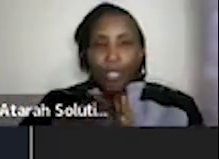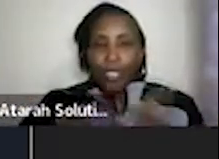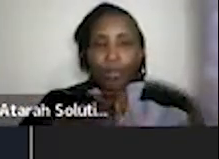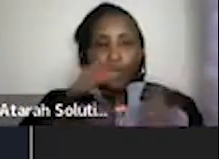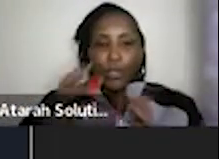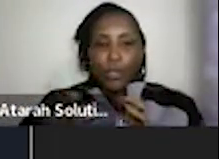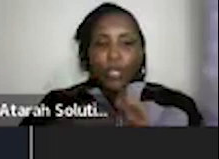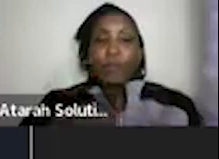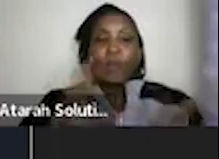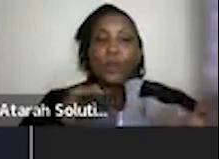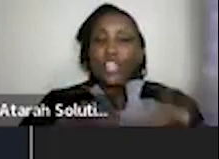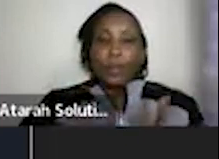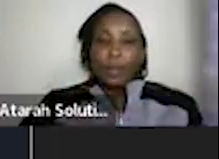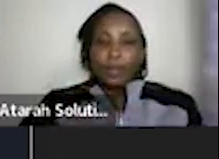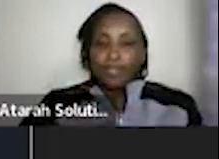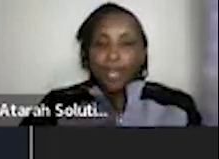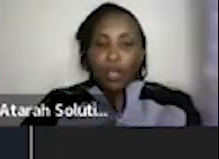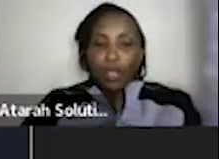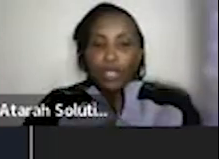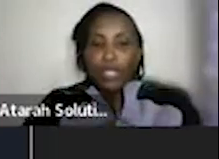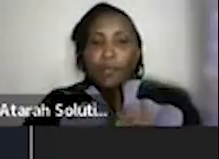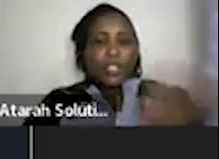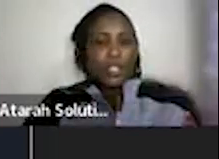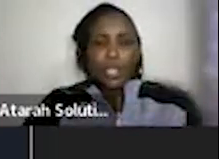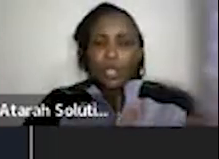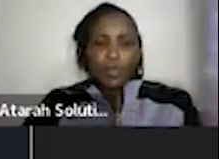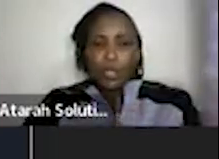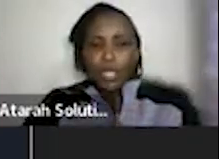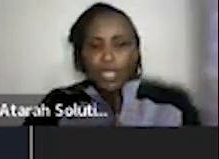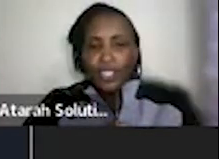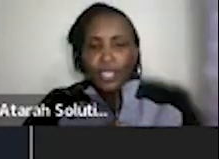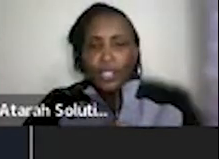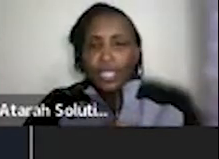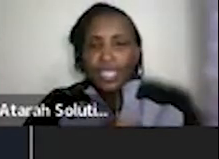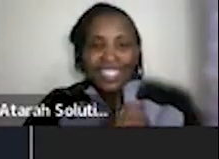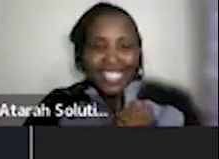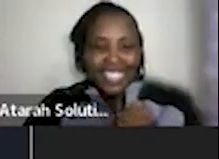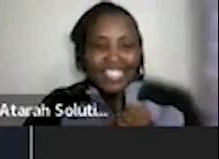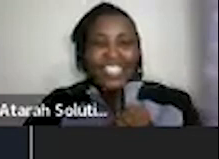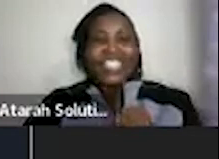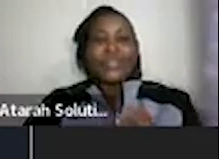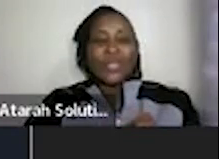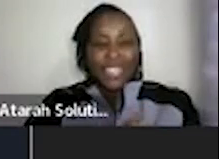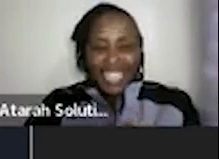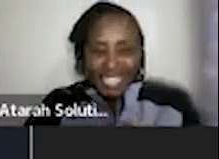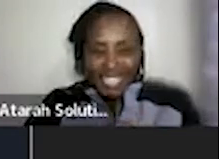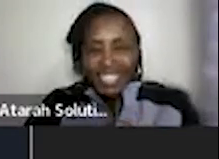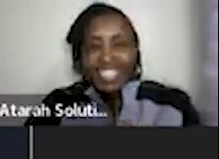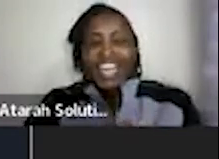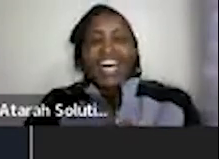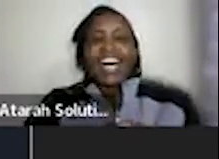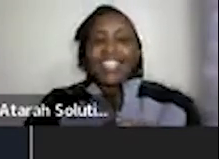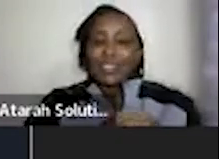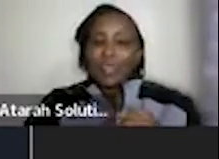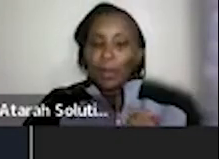and they fall sick and what do you do with that we shall be demystifying all those things it's only going for kenya shillings kenya shillings 2800